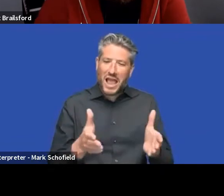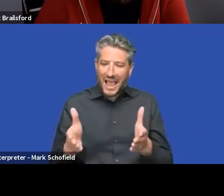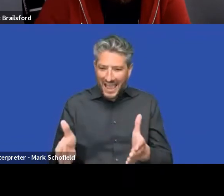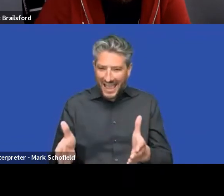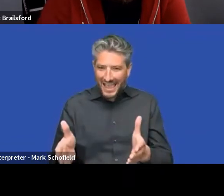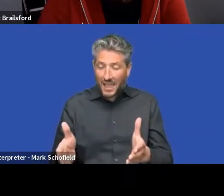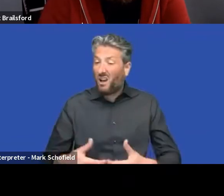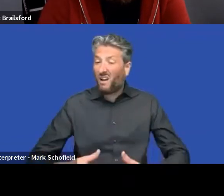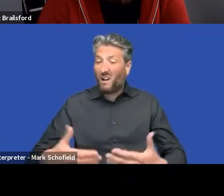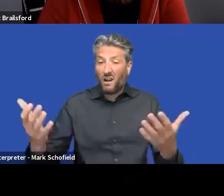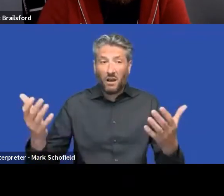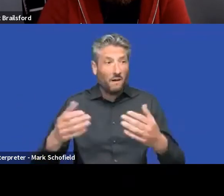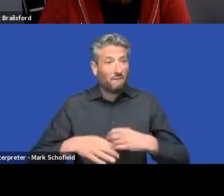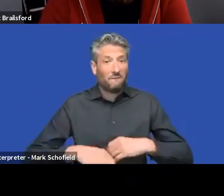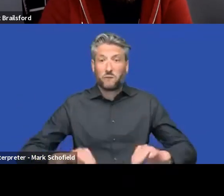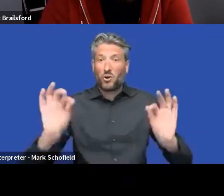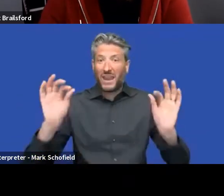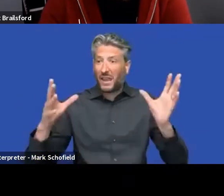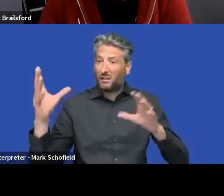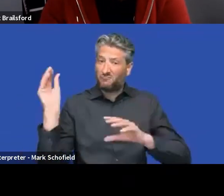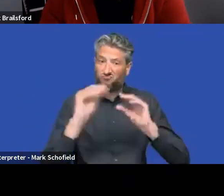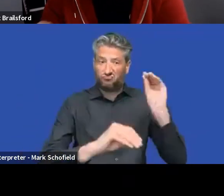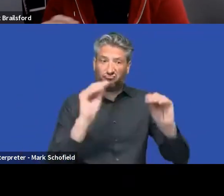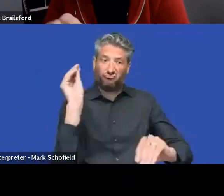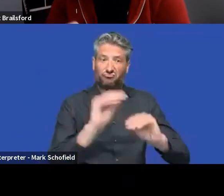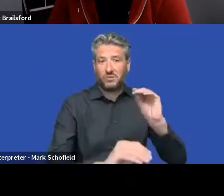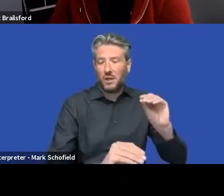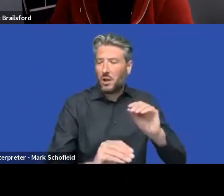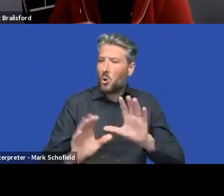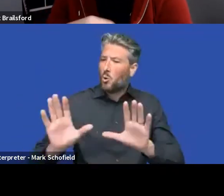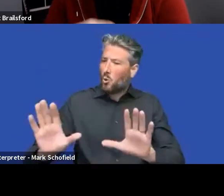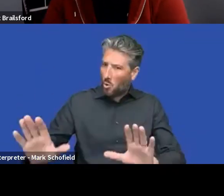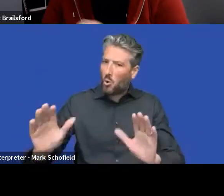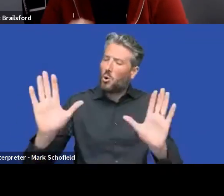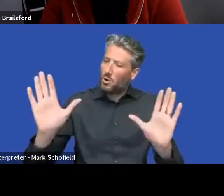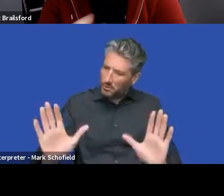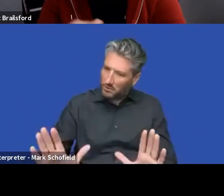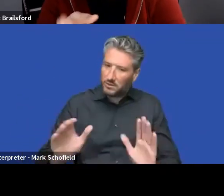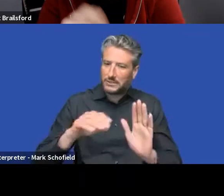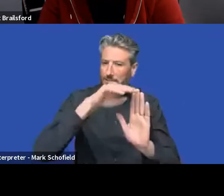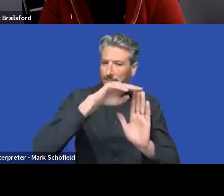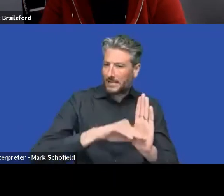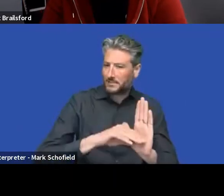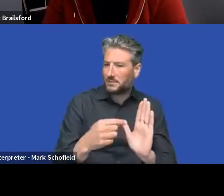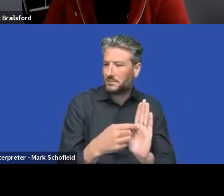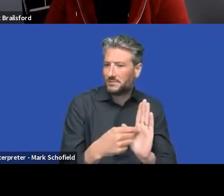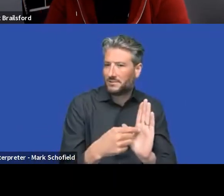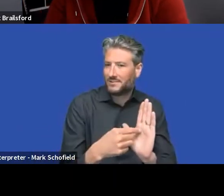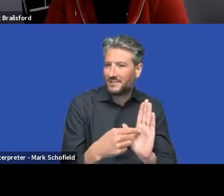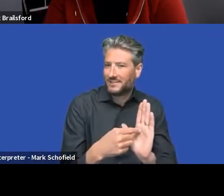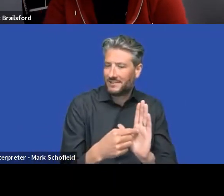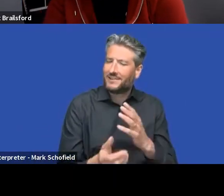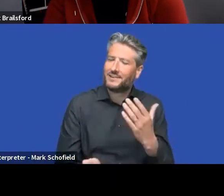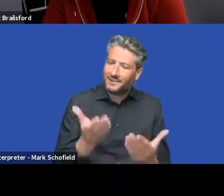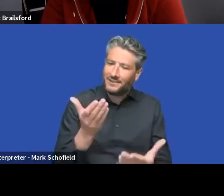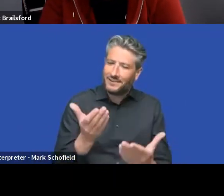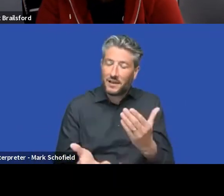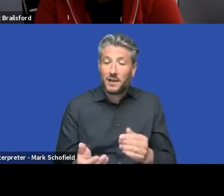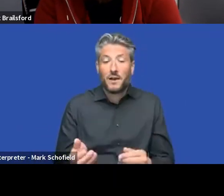putting some standards in place. And I think one of the things in V7, V8 is a phrase that gets used,